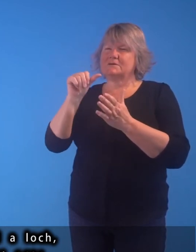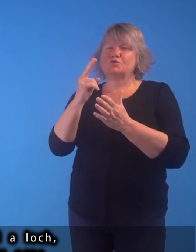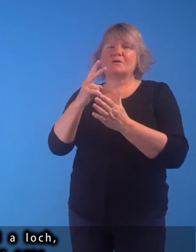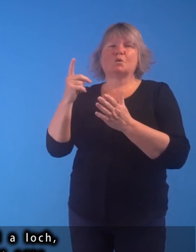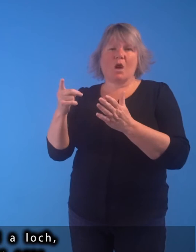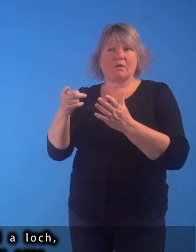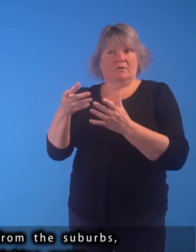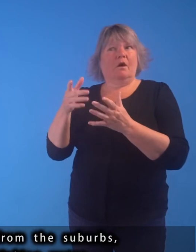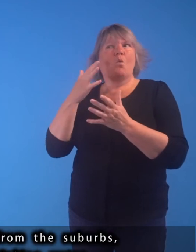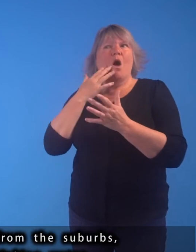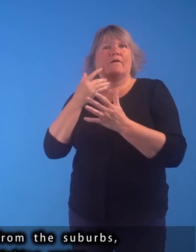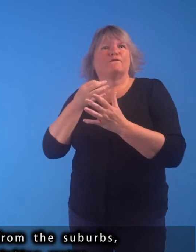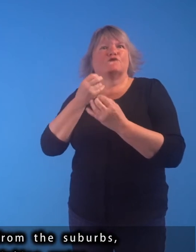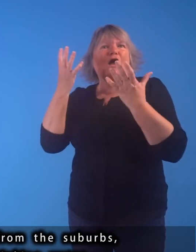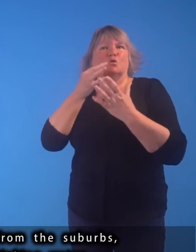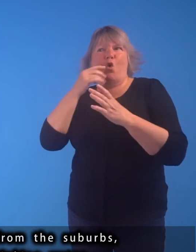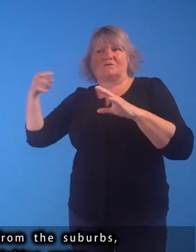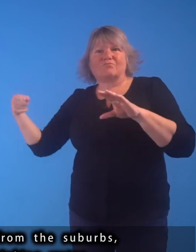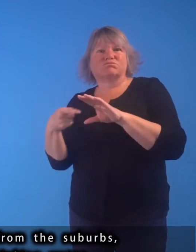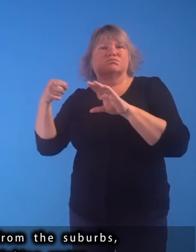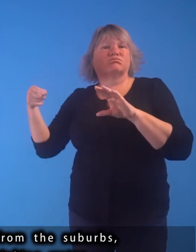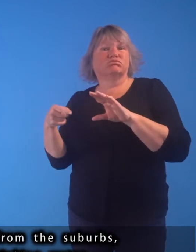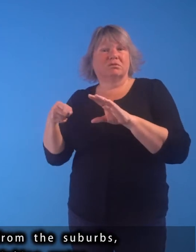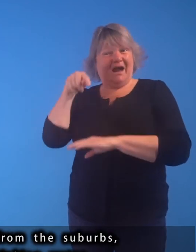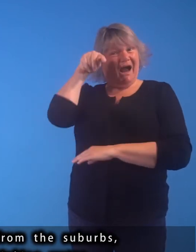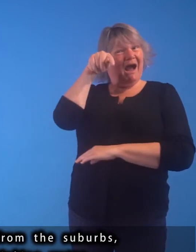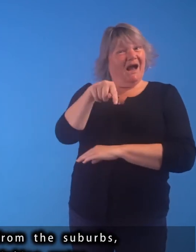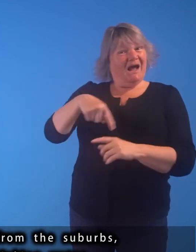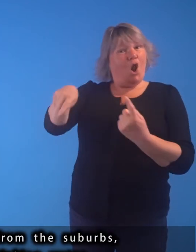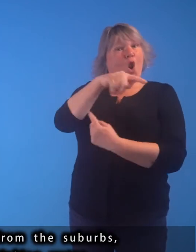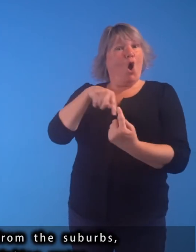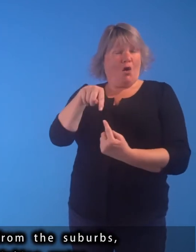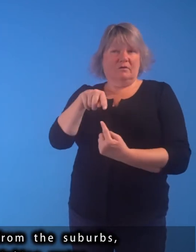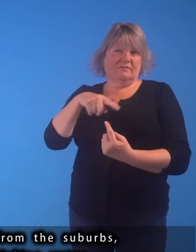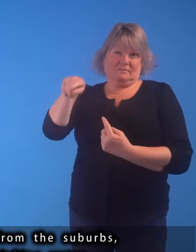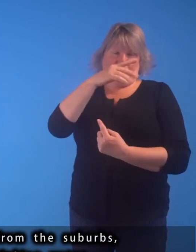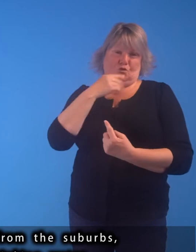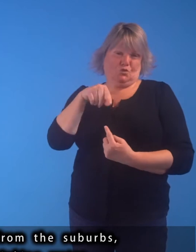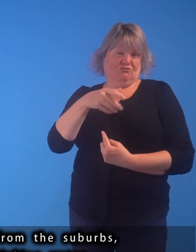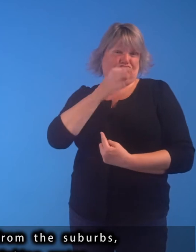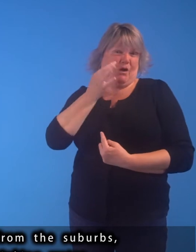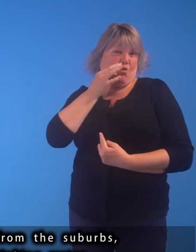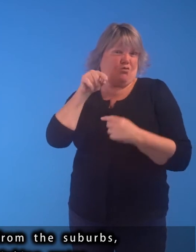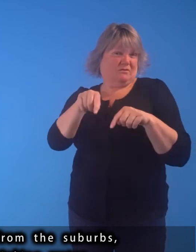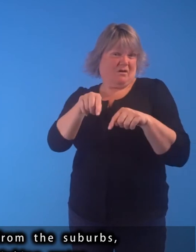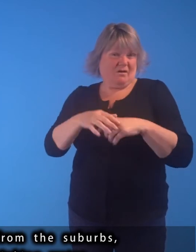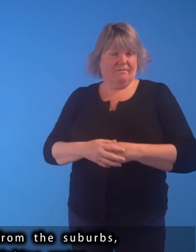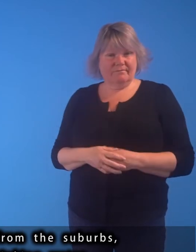when fresh water was first piped in from the suburbs, it provided much of the city's drinking water.